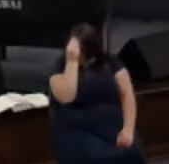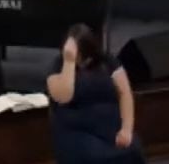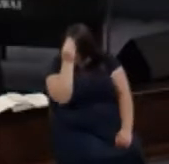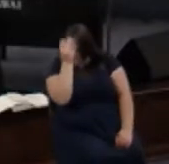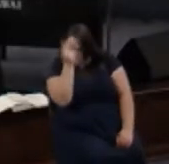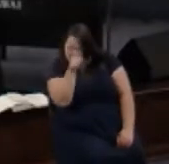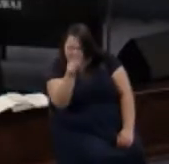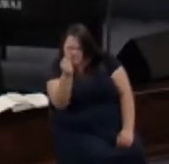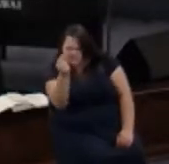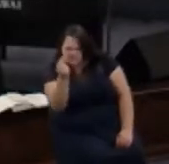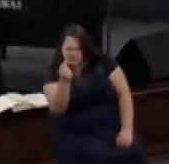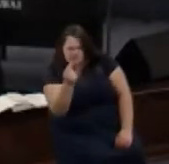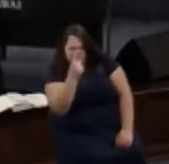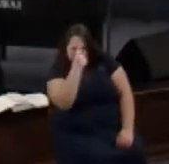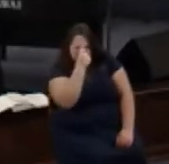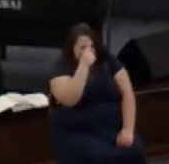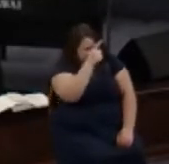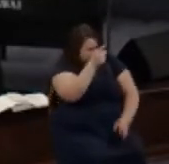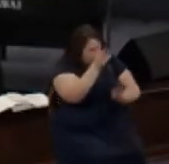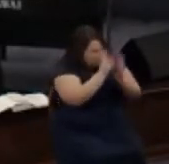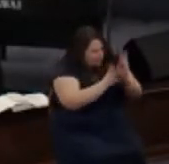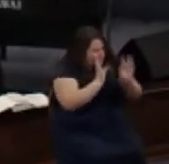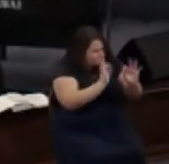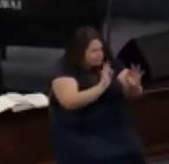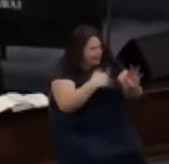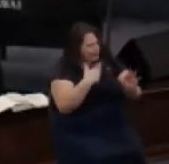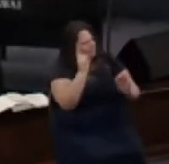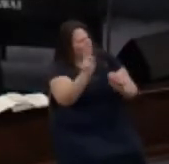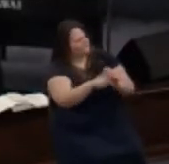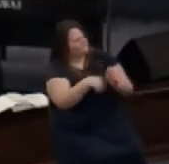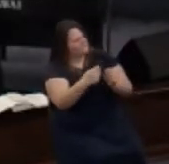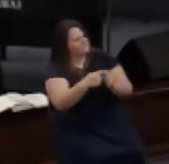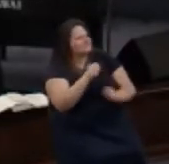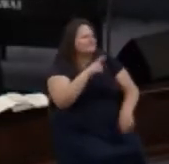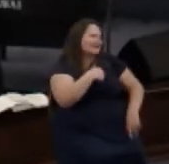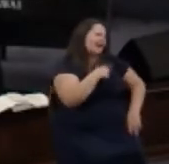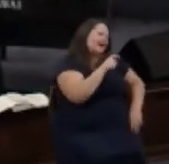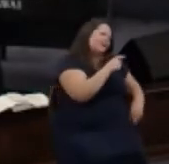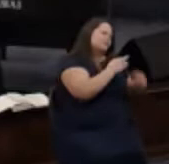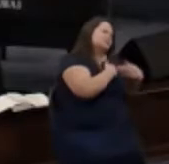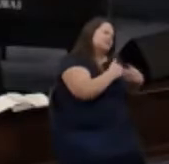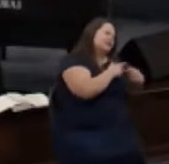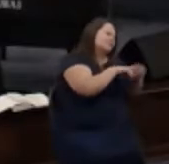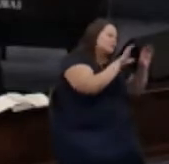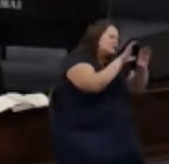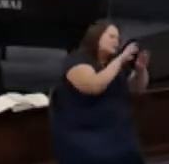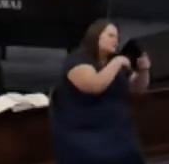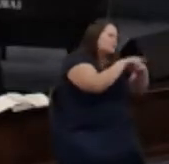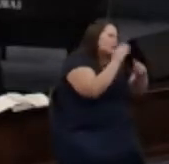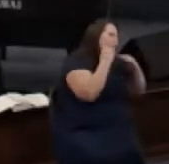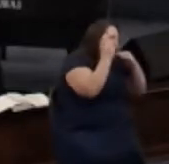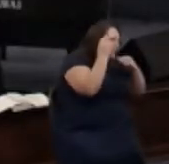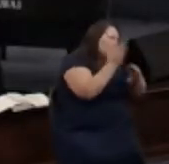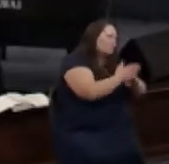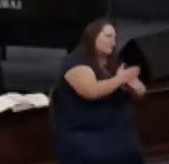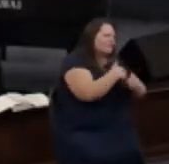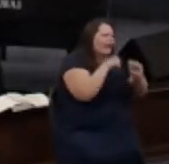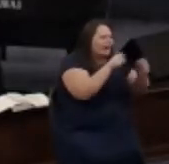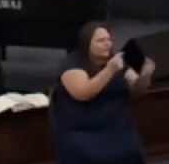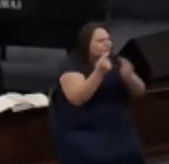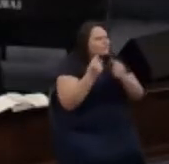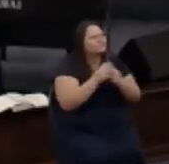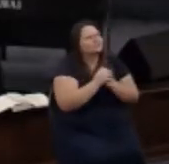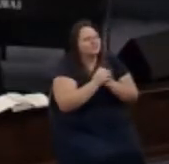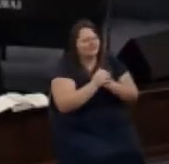is that weather going to hold out I want to go fishing tonight I got some chores to do around the house before I get anything done or